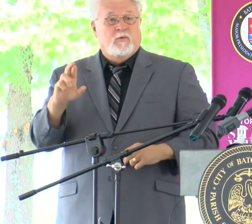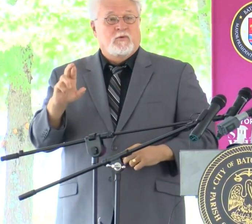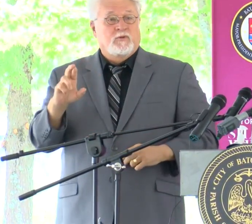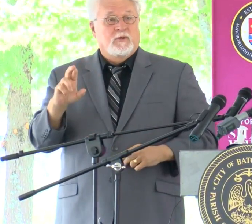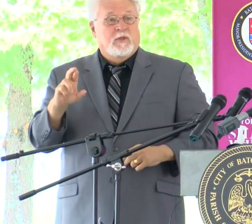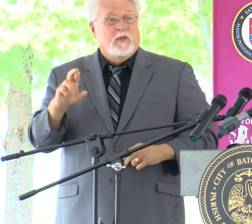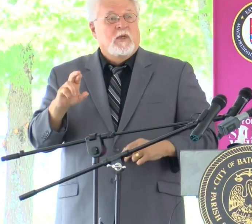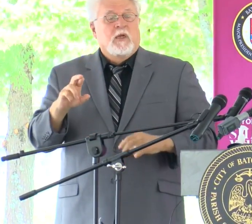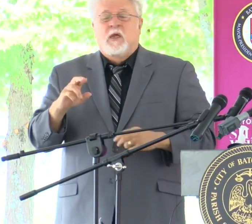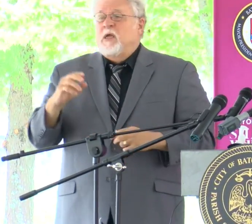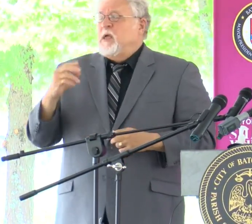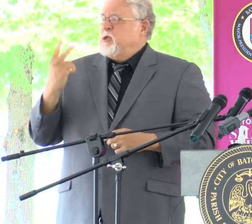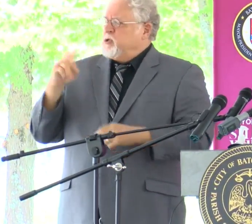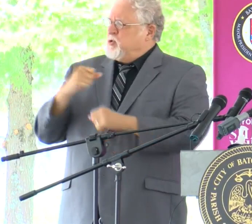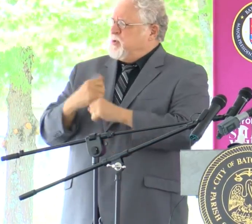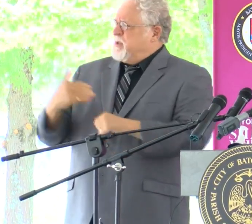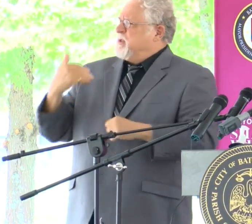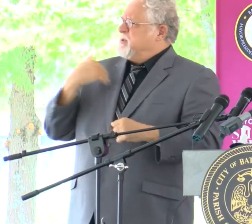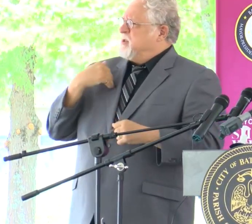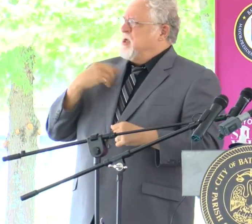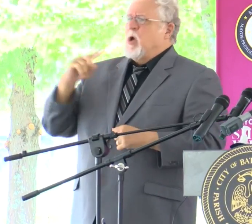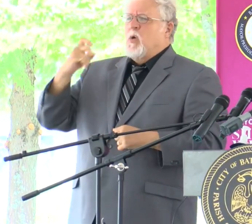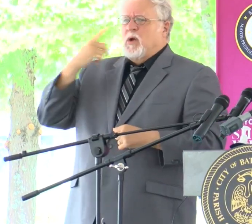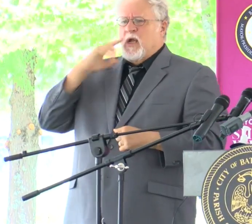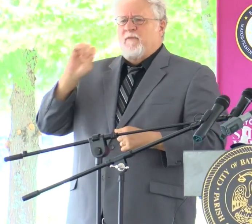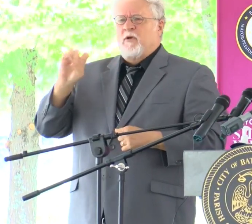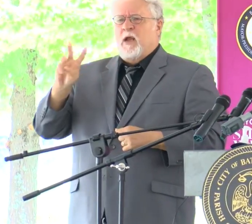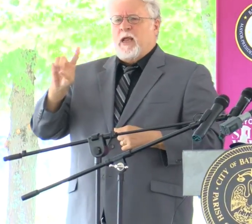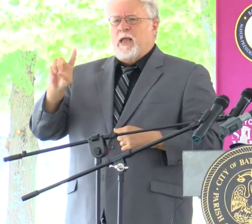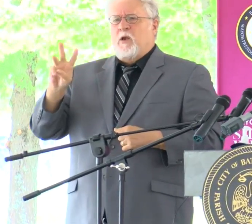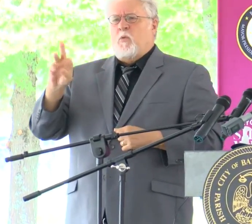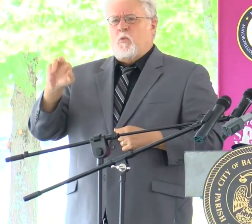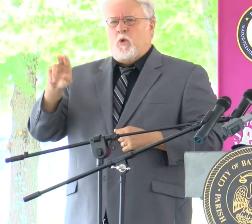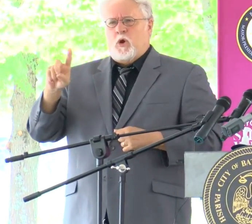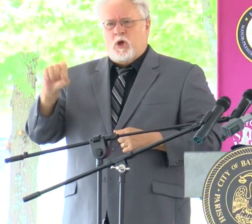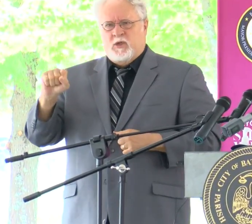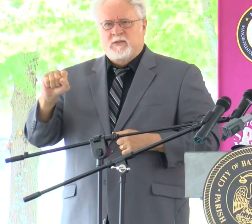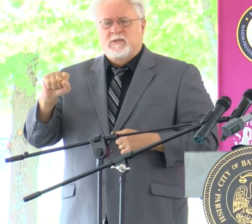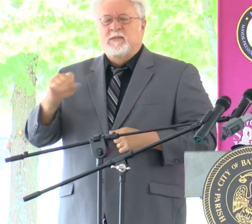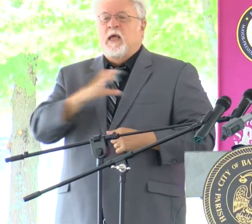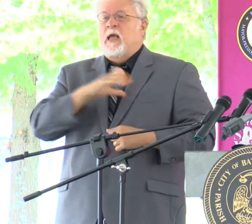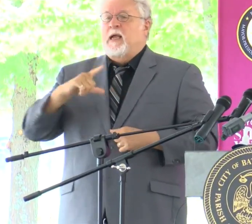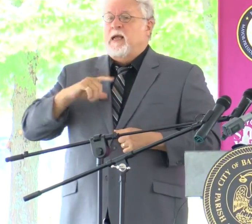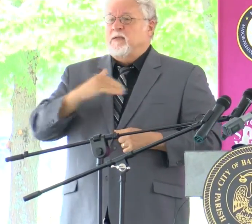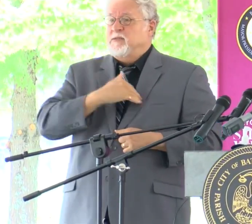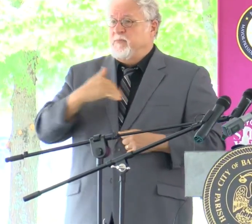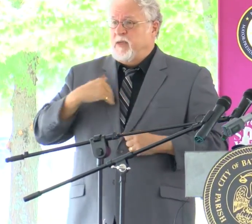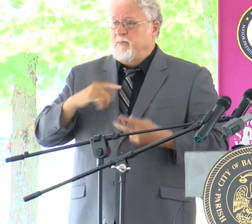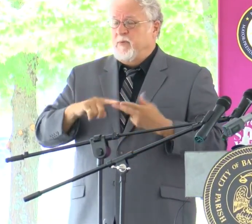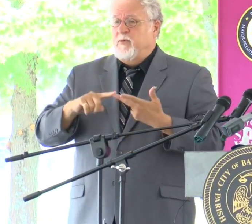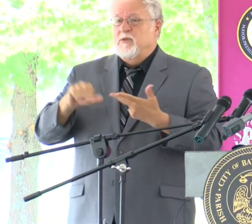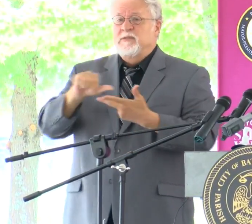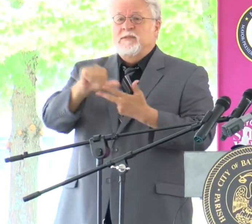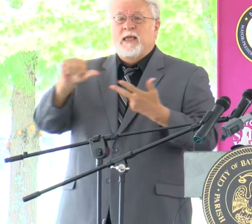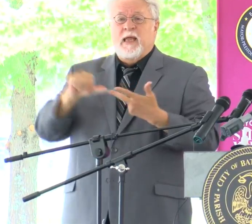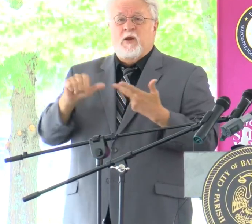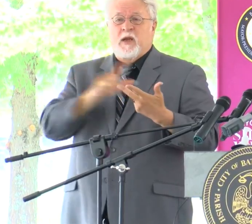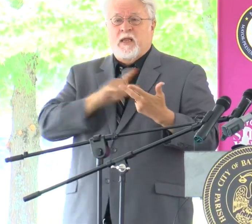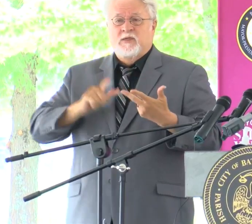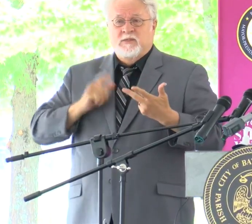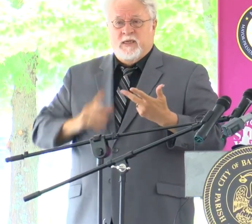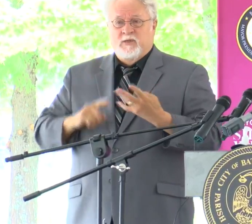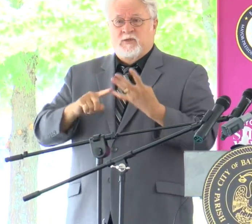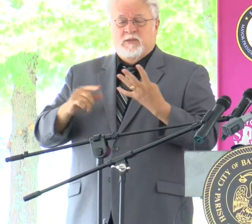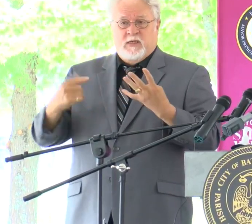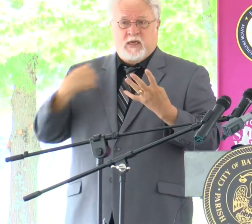Less than two years ago, Governor Edwards, council members, area legislators, and